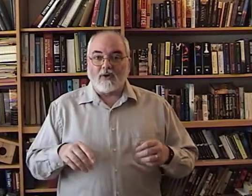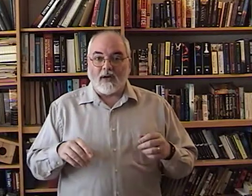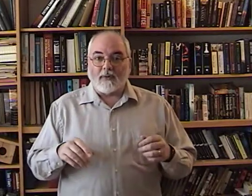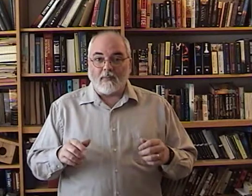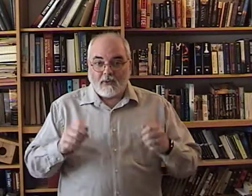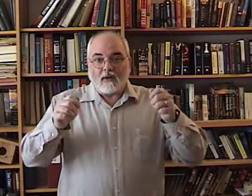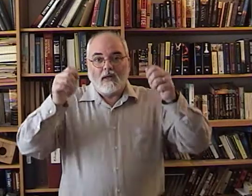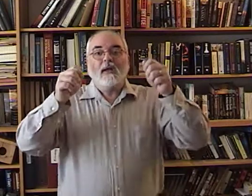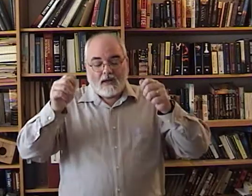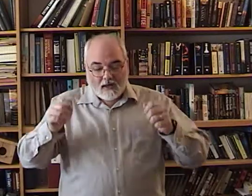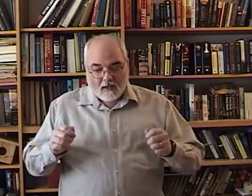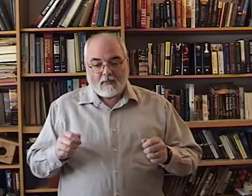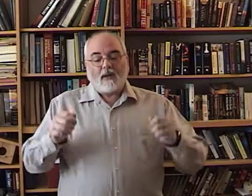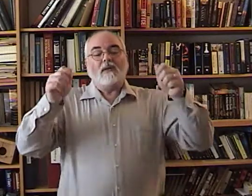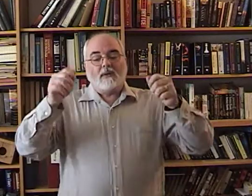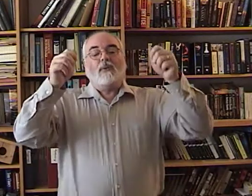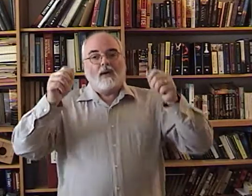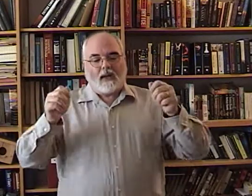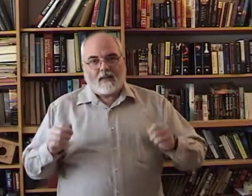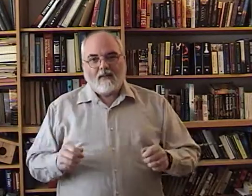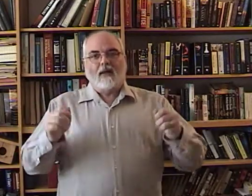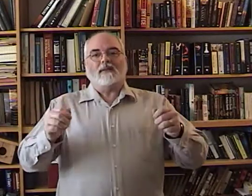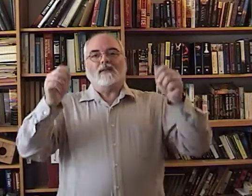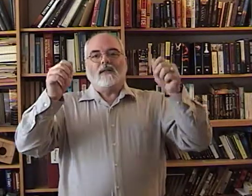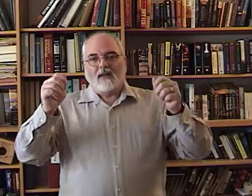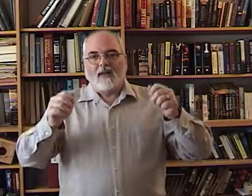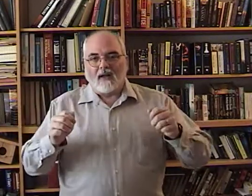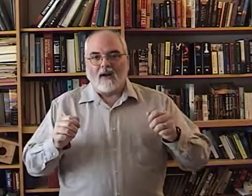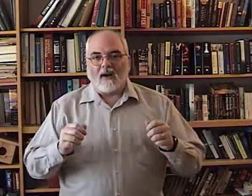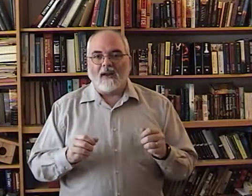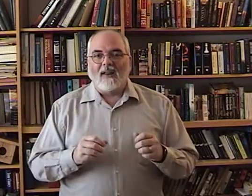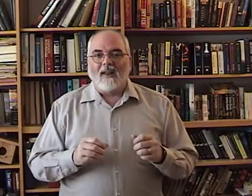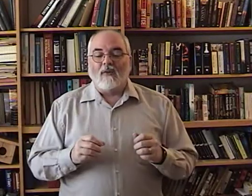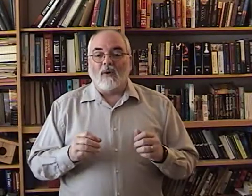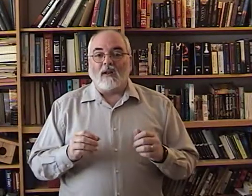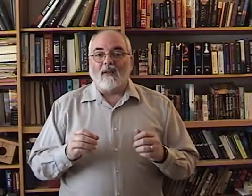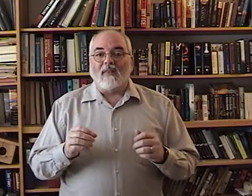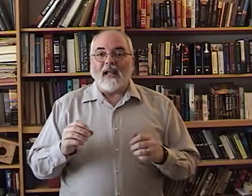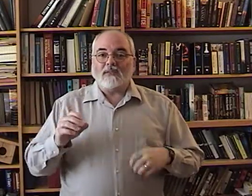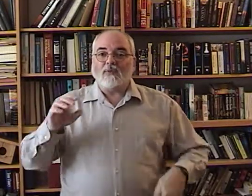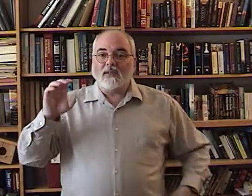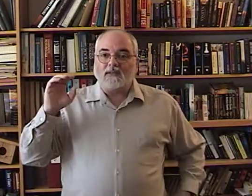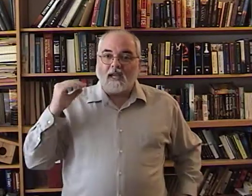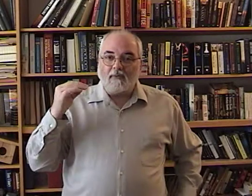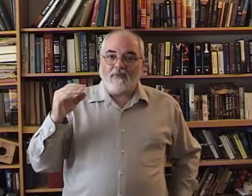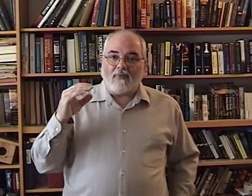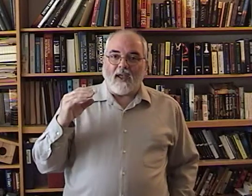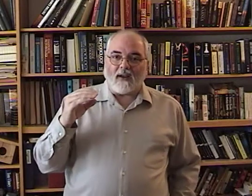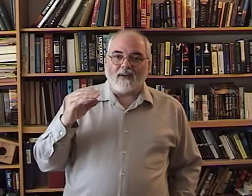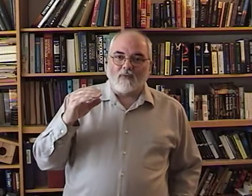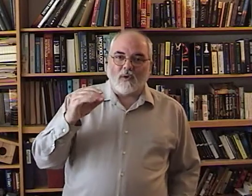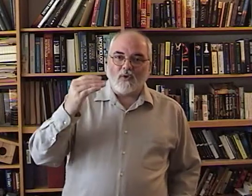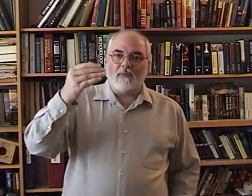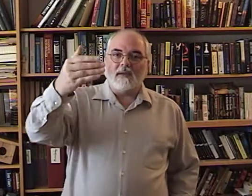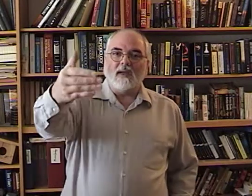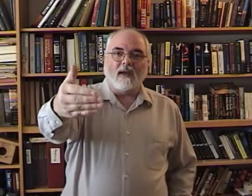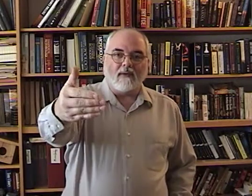you're trying to read a book, and the book doing like this, all right? Well, that's the same effect of what you'd be giving